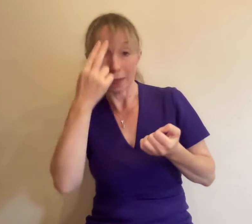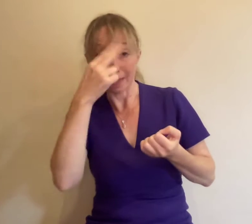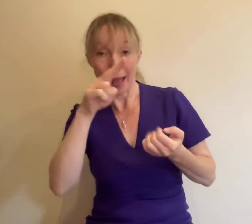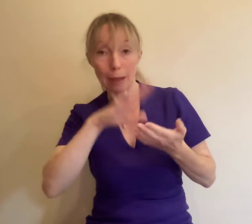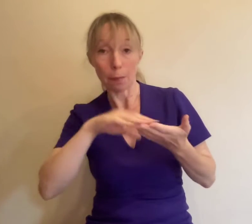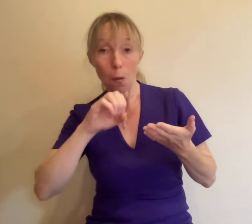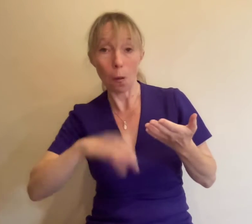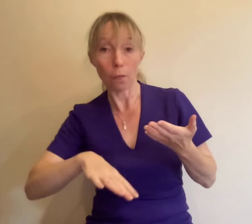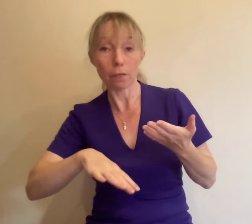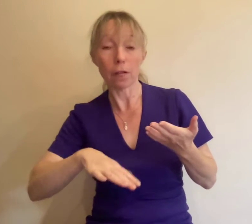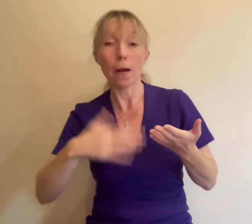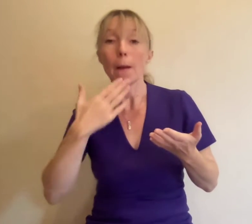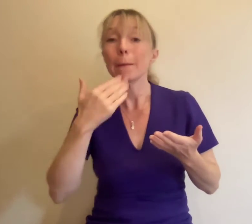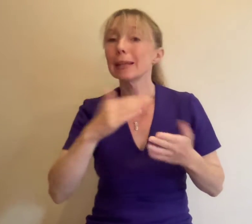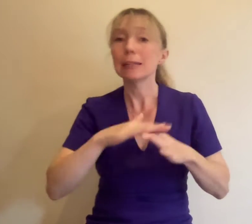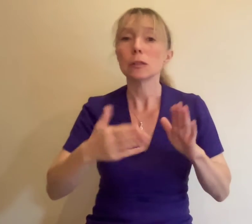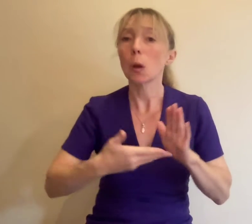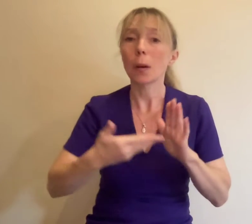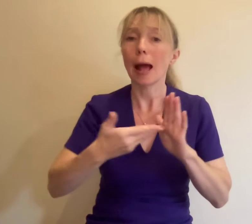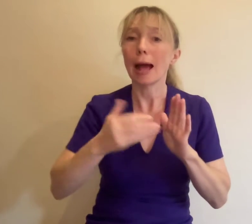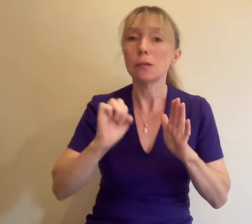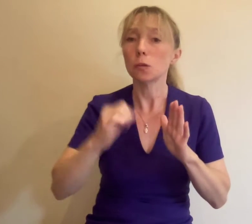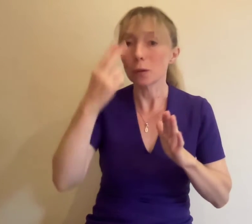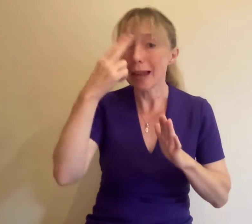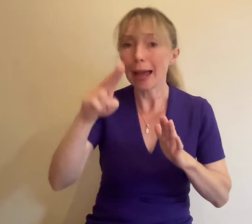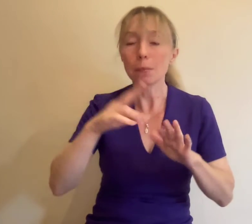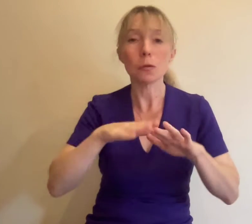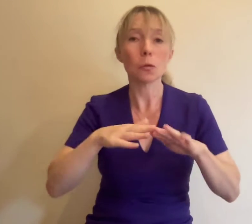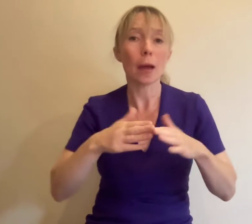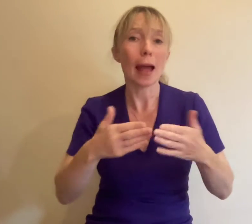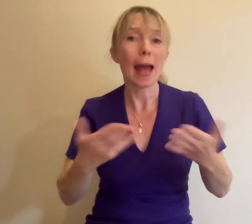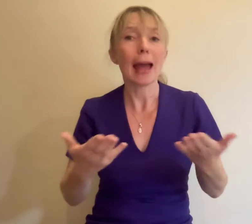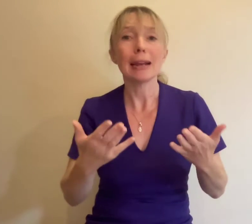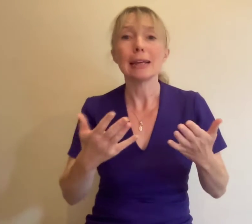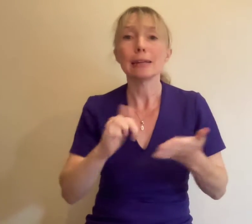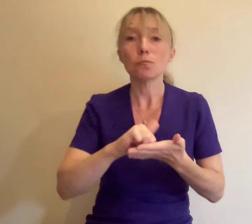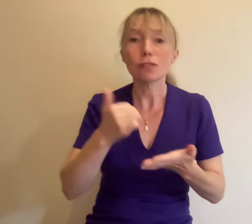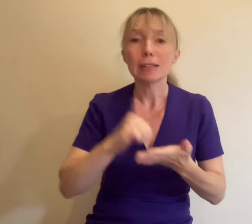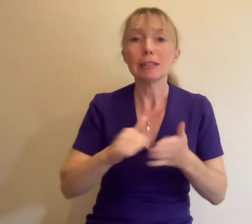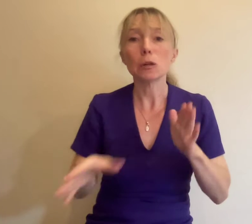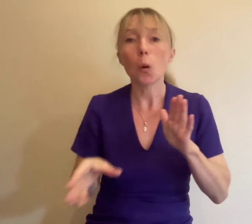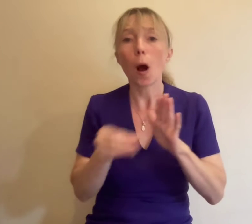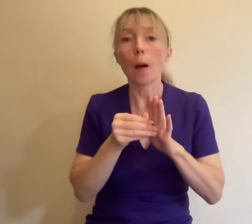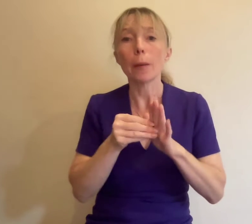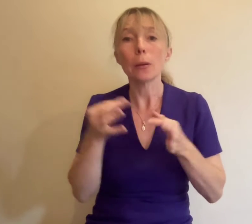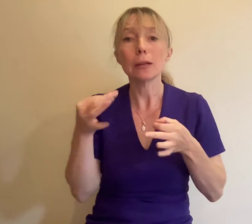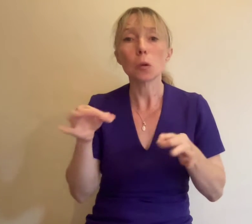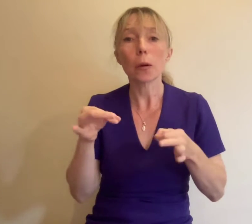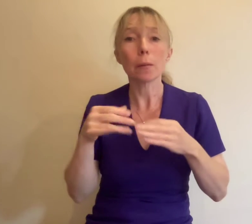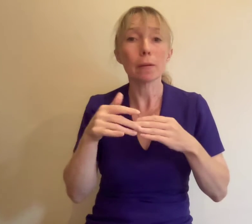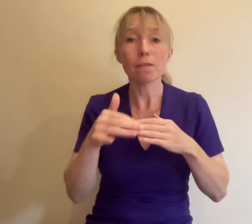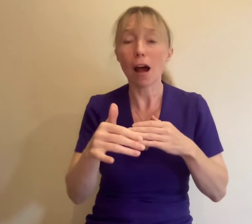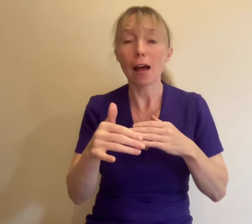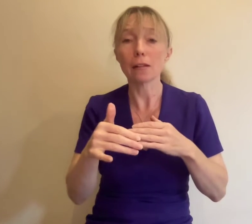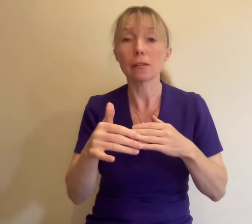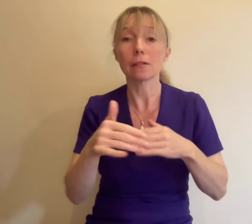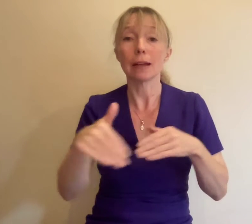please do not include your name on any printed or uploaded documents or files 17. includes your writing